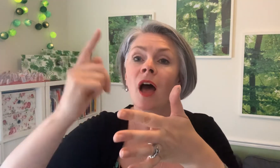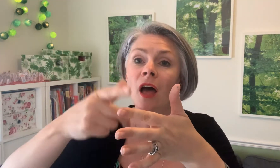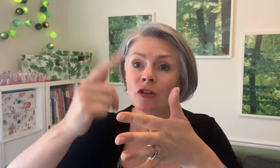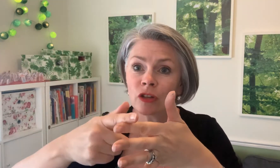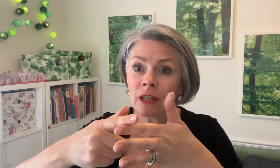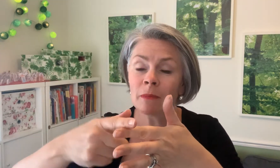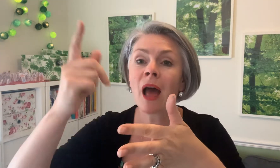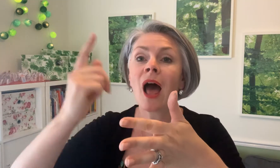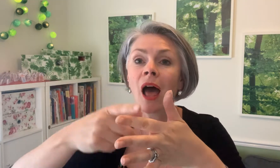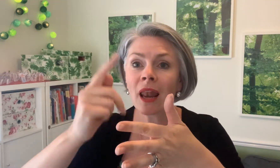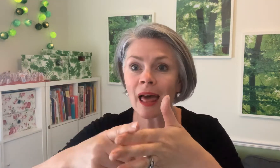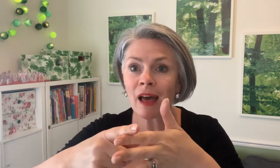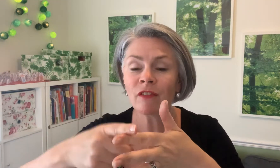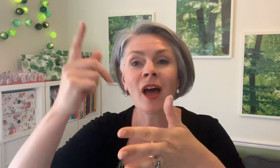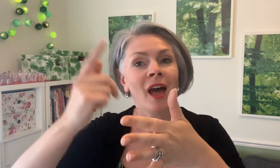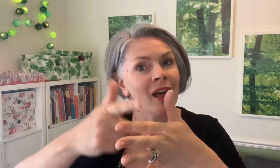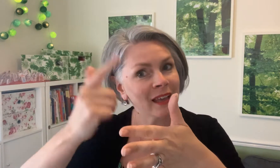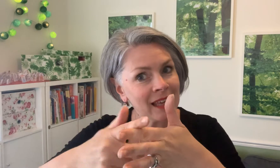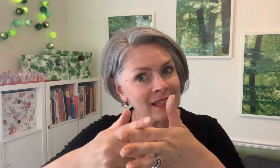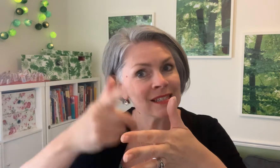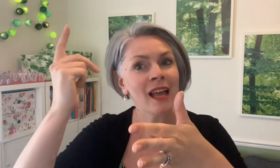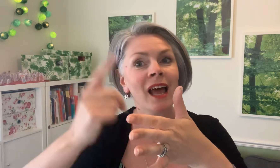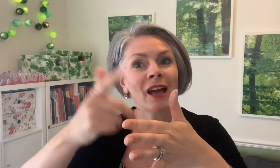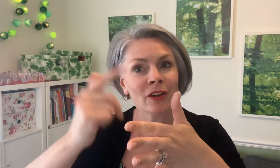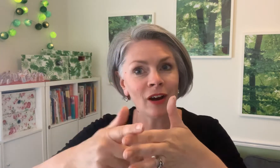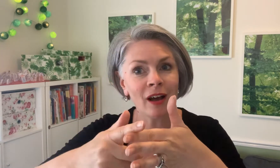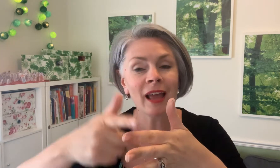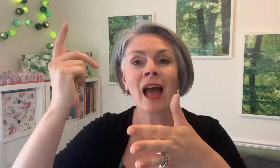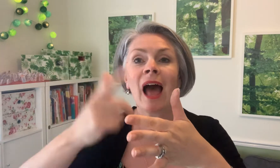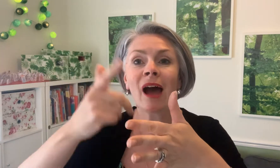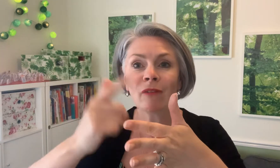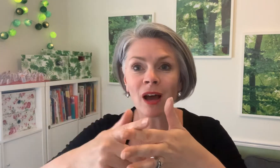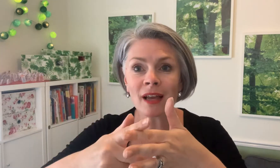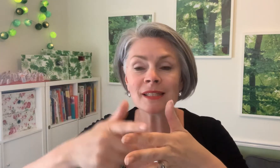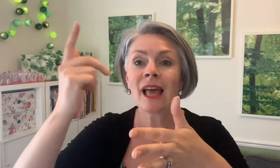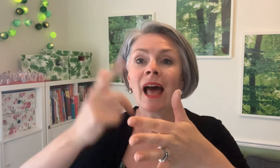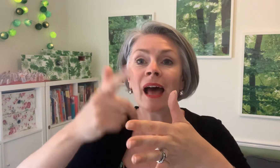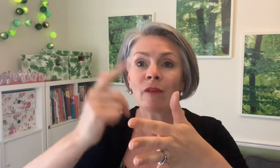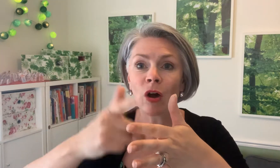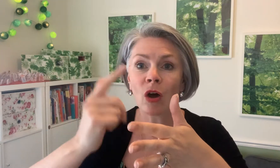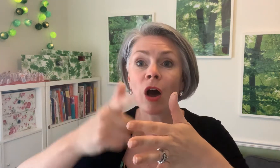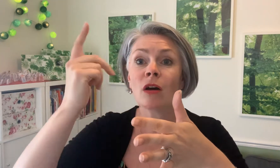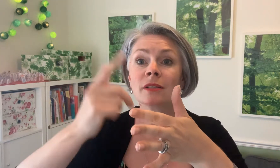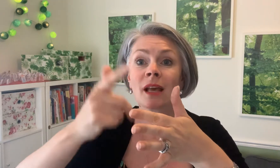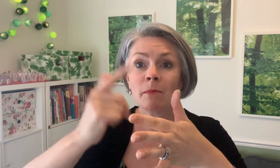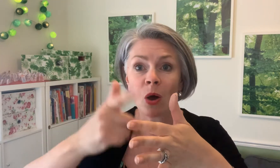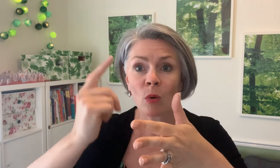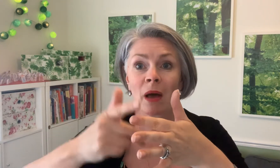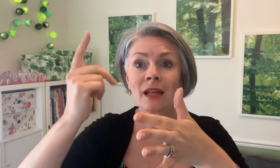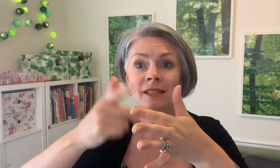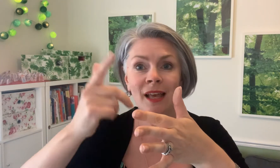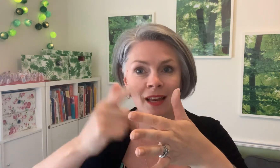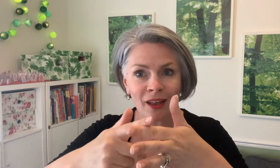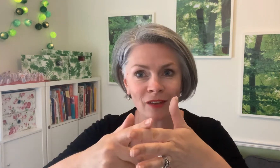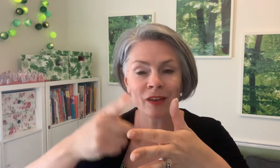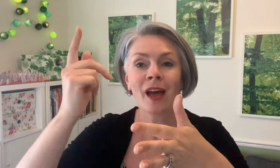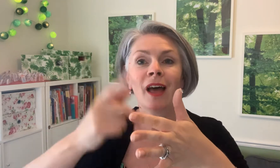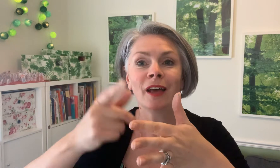On A kiss, a cry, a right, a wrong A moment, a love, a